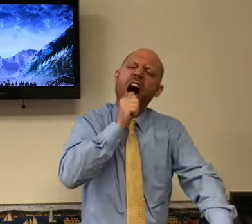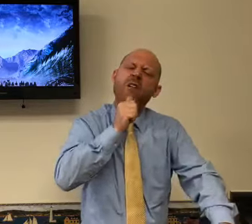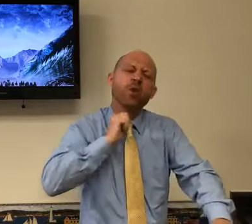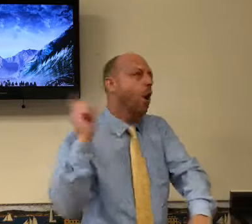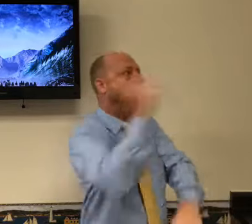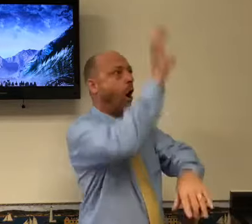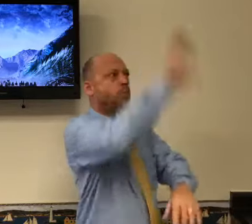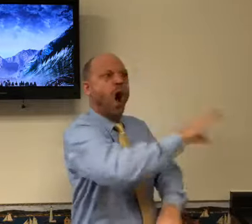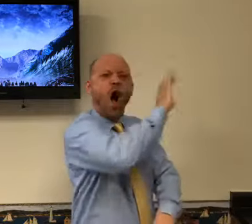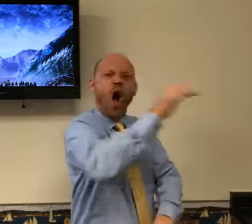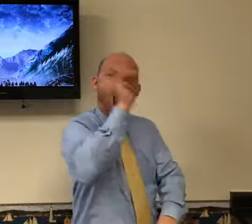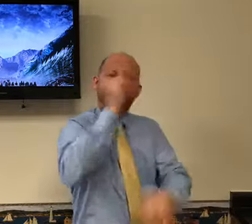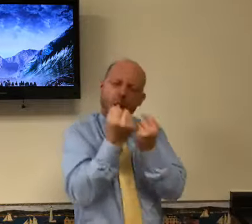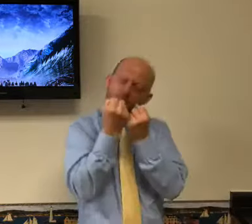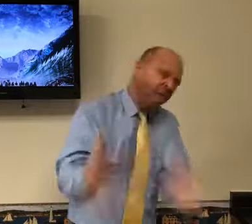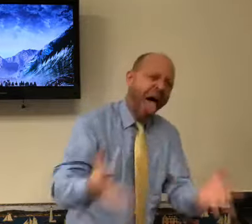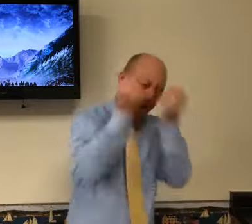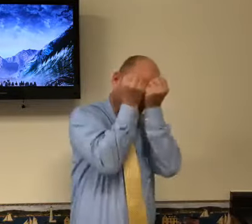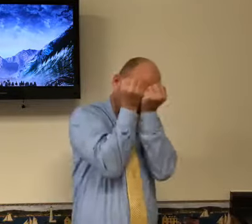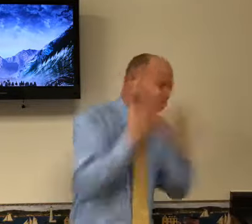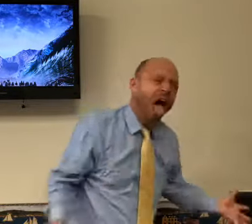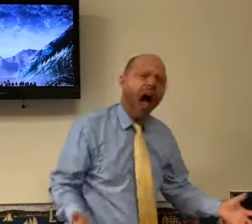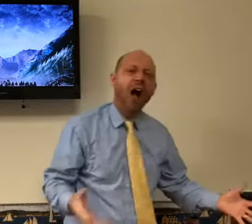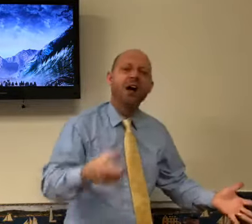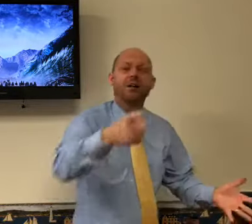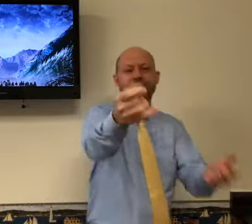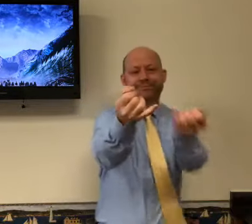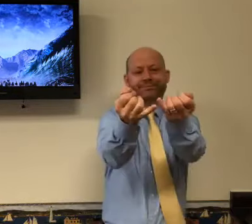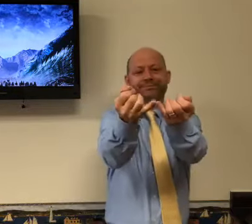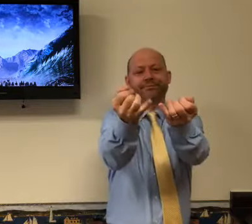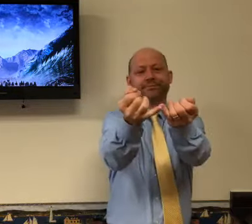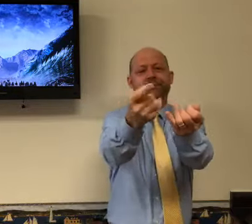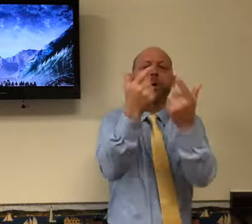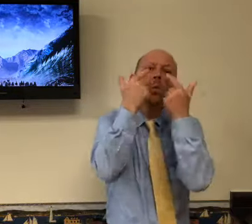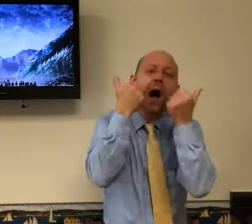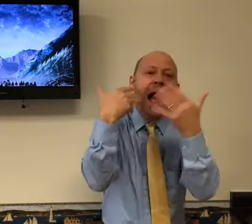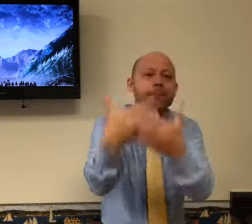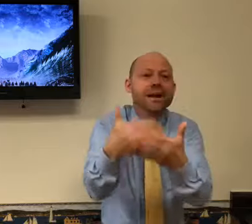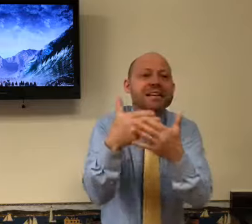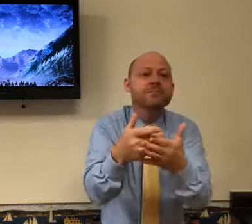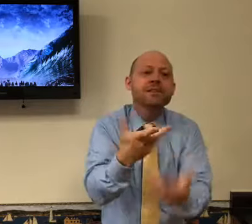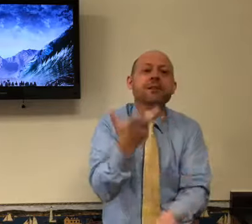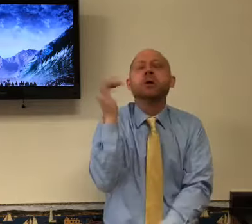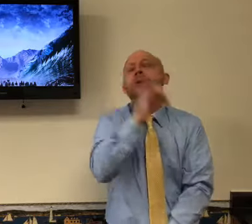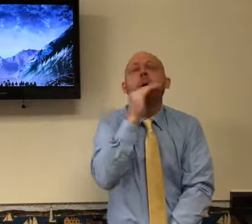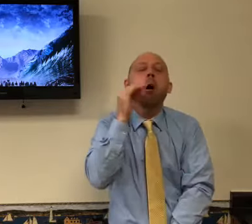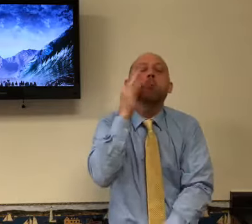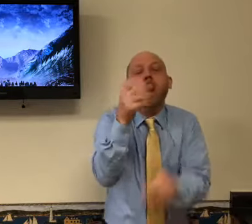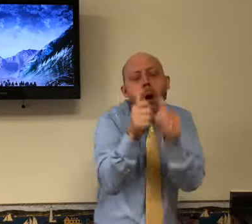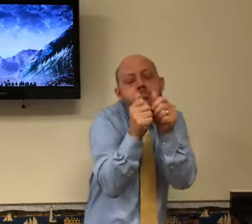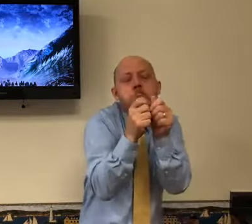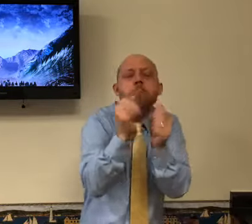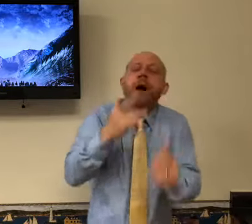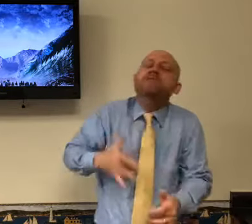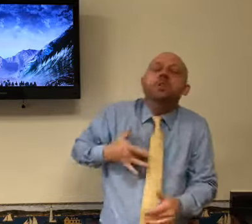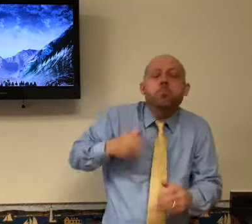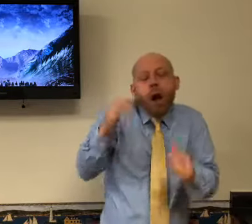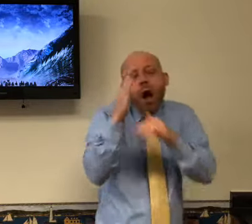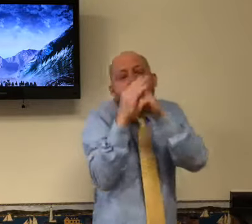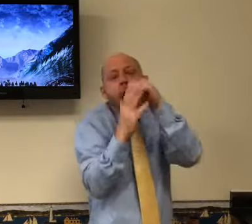Don't you think Jesus was tired when he suffered on that cross, and he bled and died for you? Don't be a crybaby. What we go through